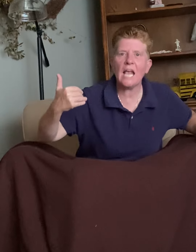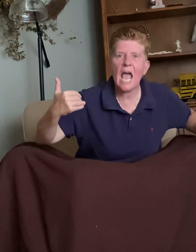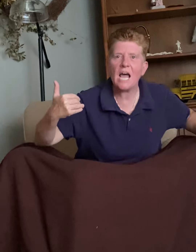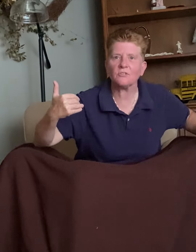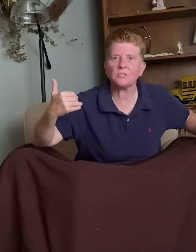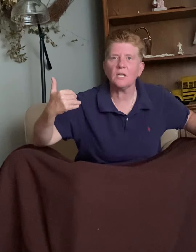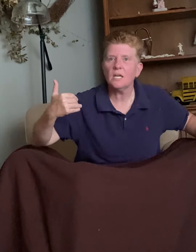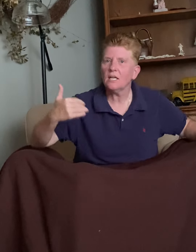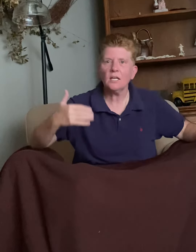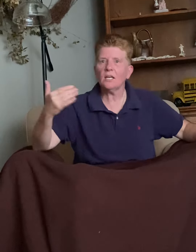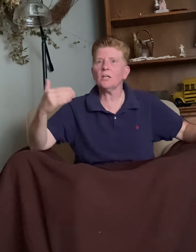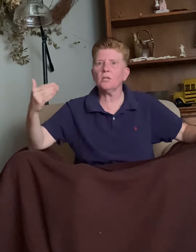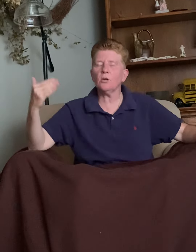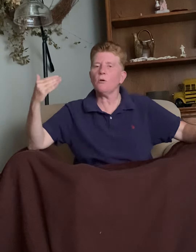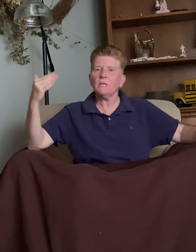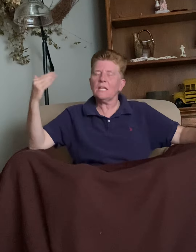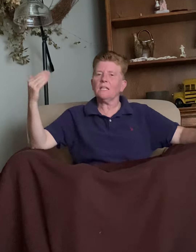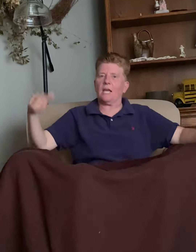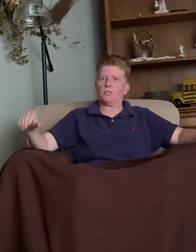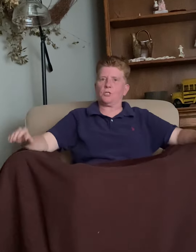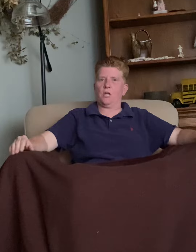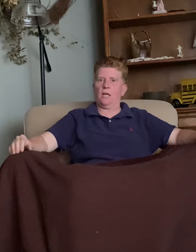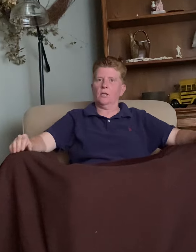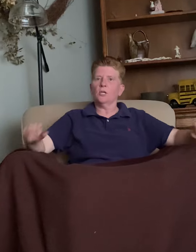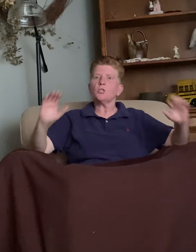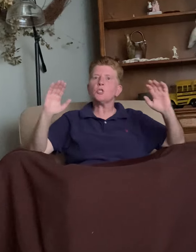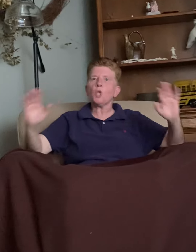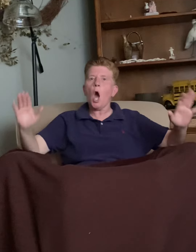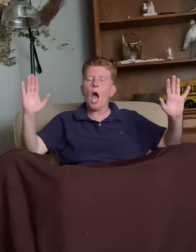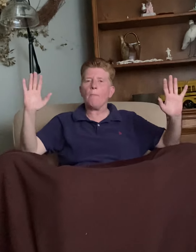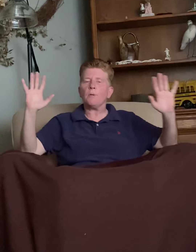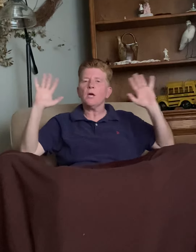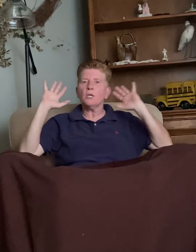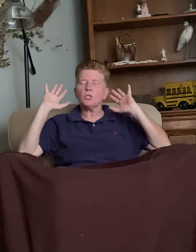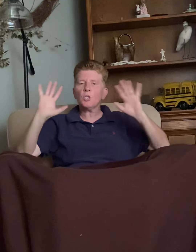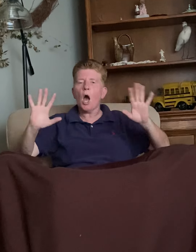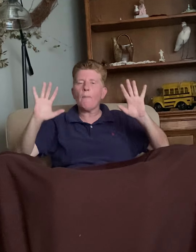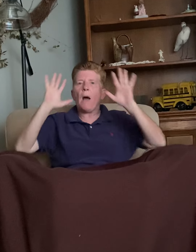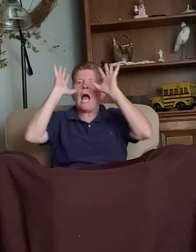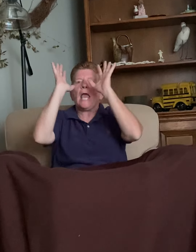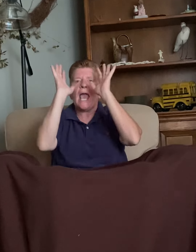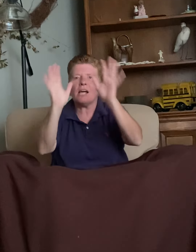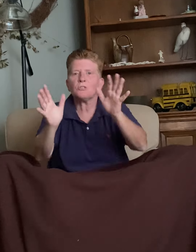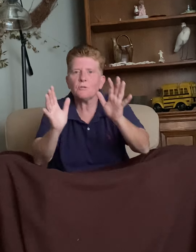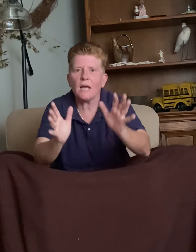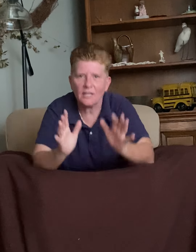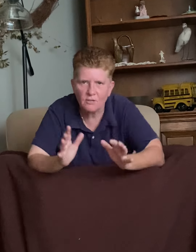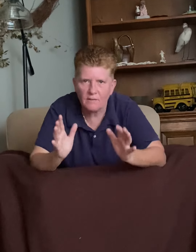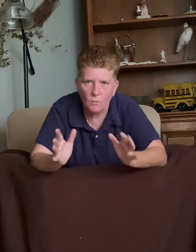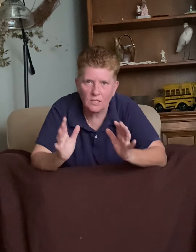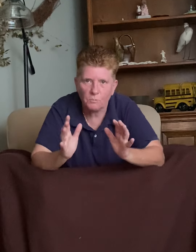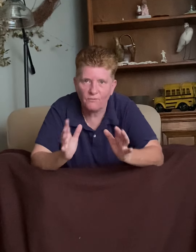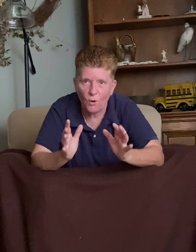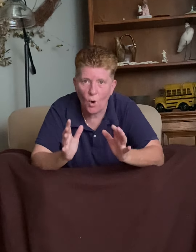ass. You don't need that shit. Stop. Stop. I asked you guys already once before.